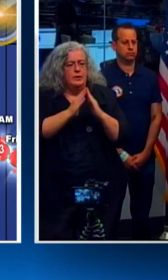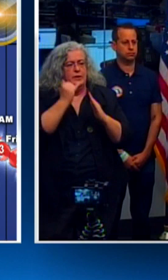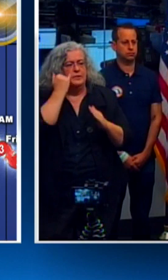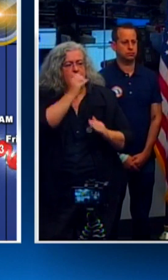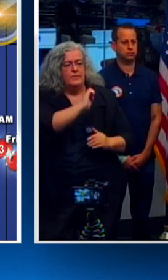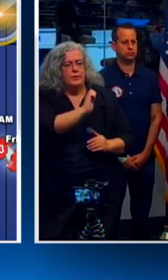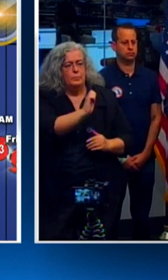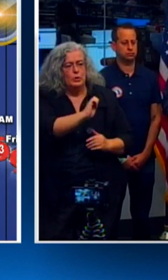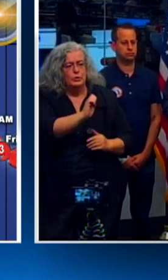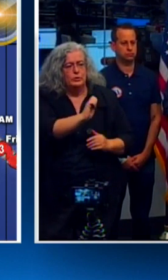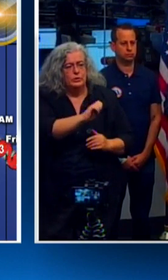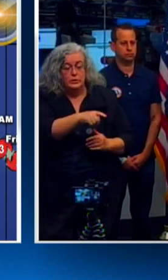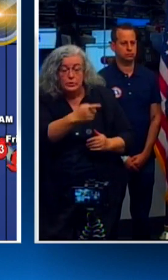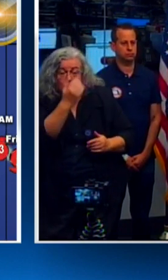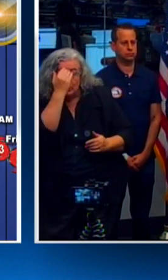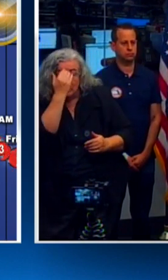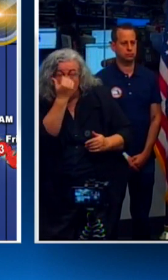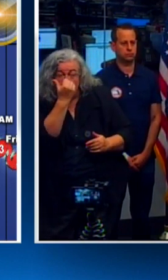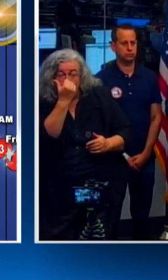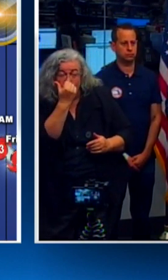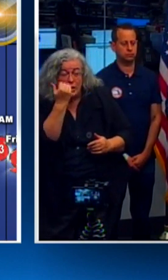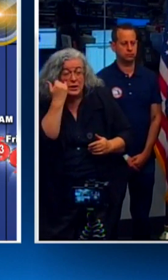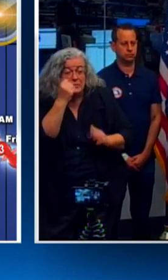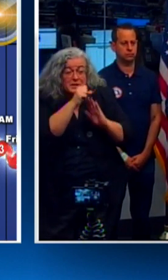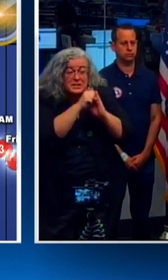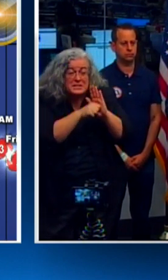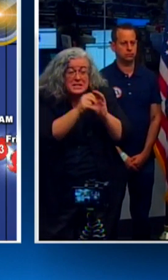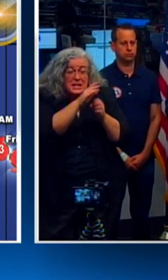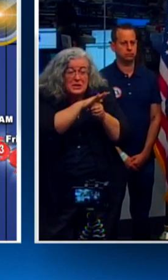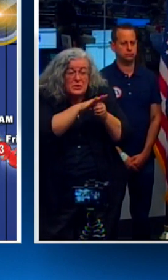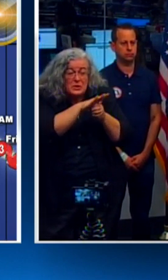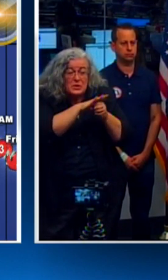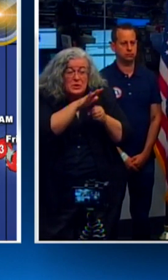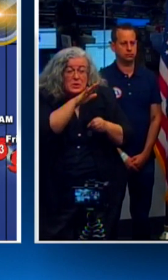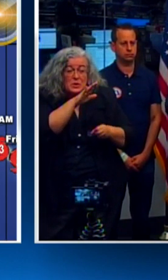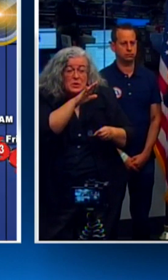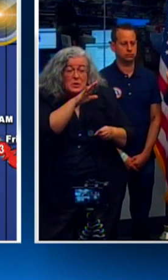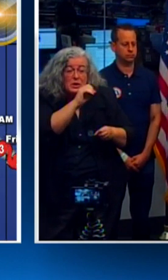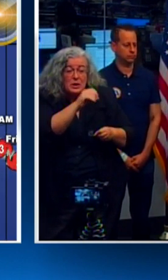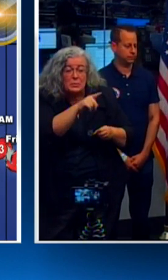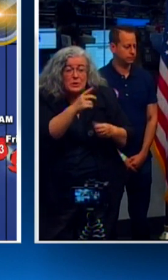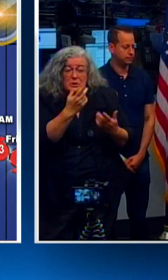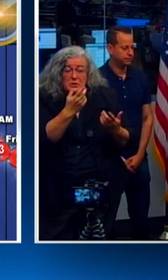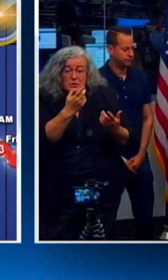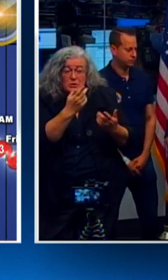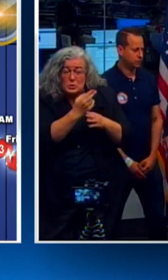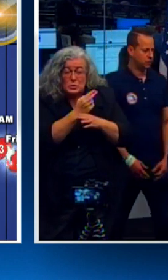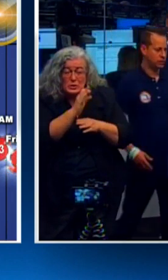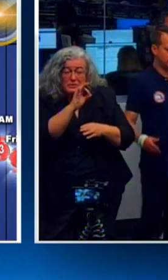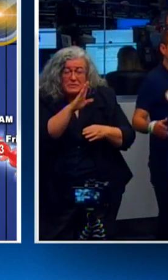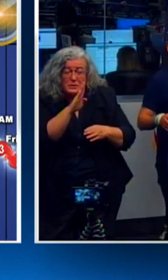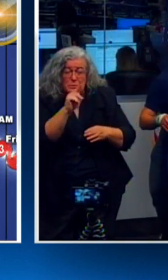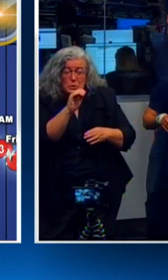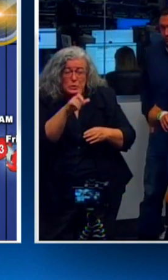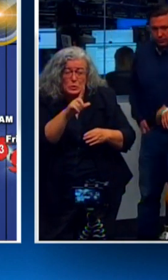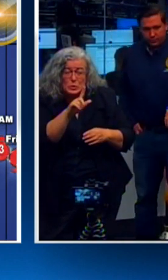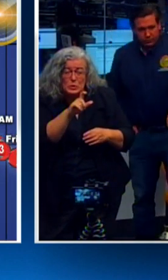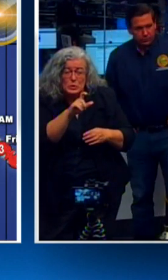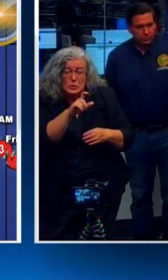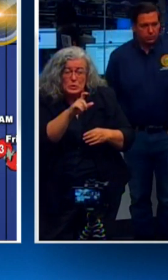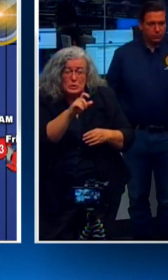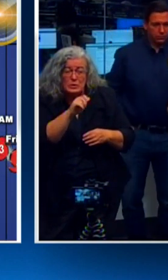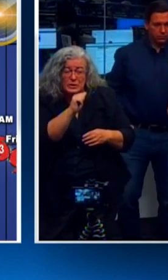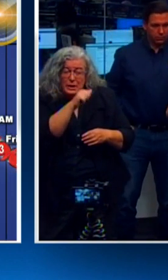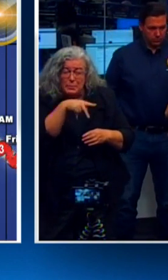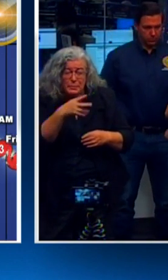Do you have any idea if the state government or any of local governments might be using this new tool? I'll let Jared weigh in on that. Governor,